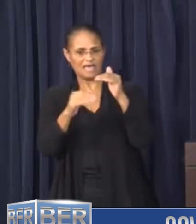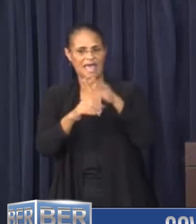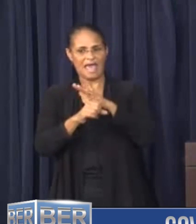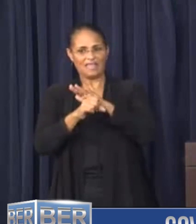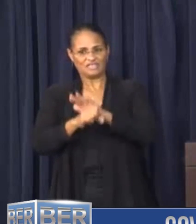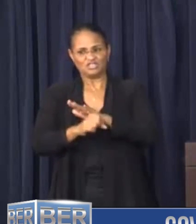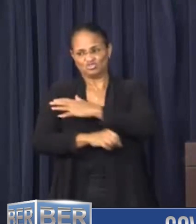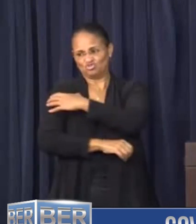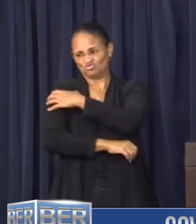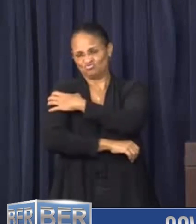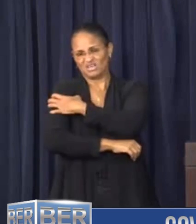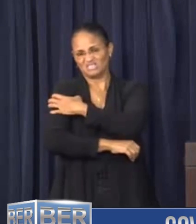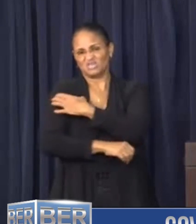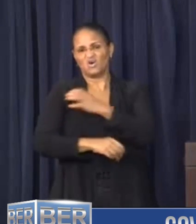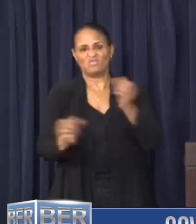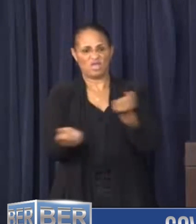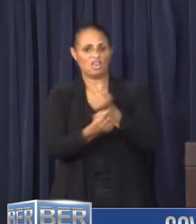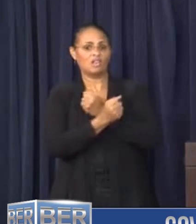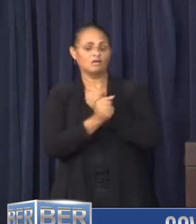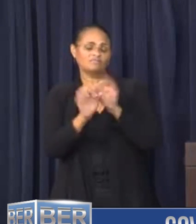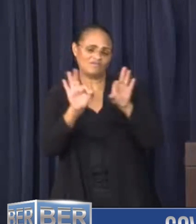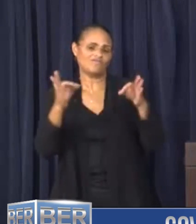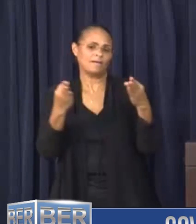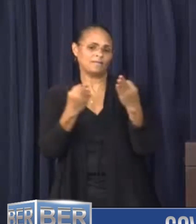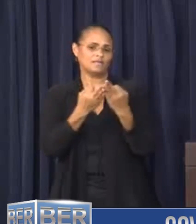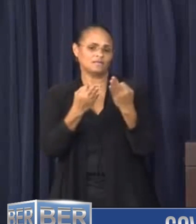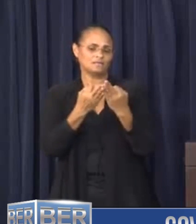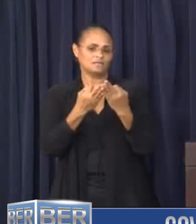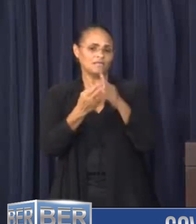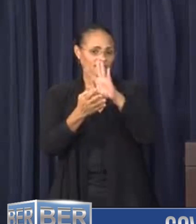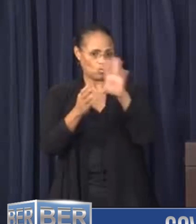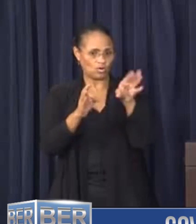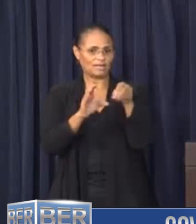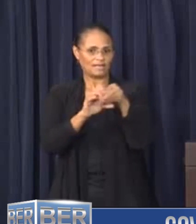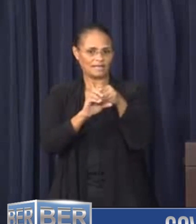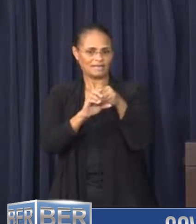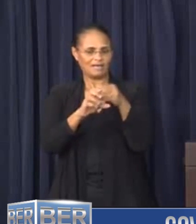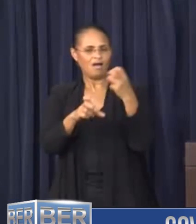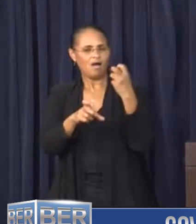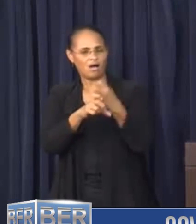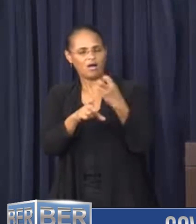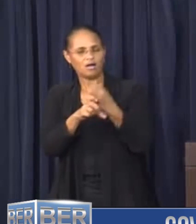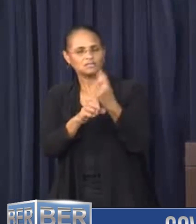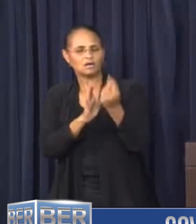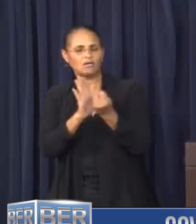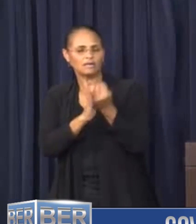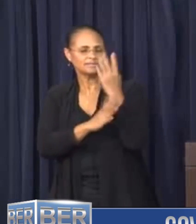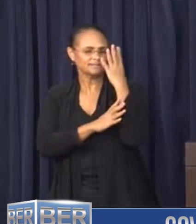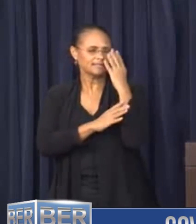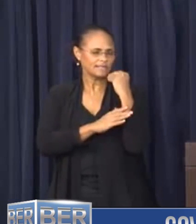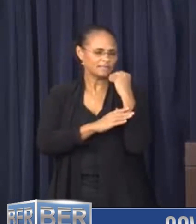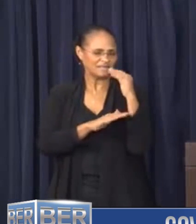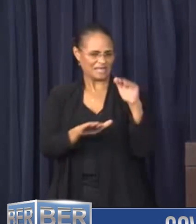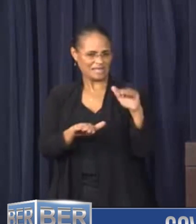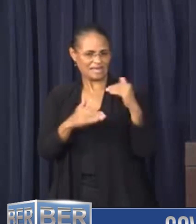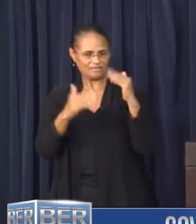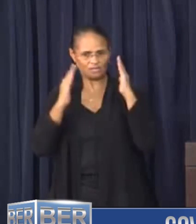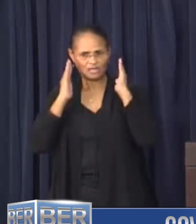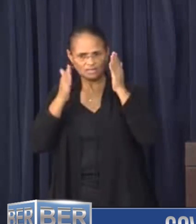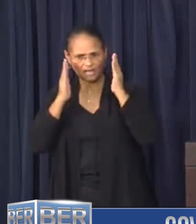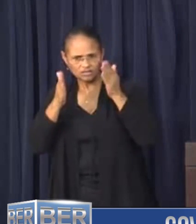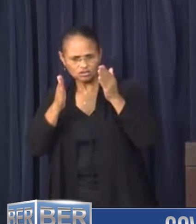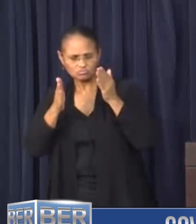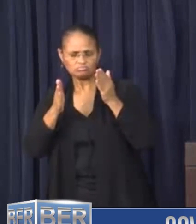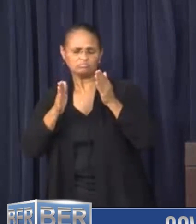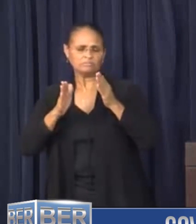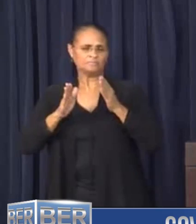levels of your loved ones. Some signs of stress include difficulty sleeping, limited attention span,